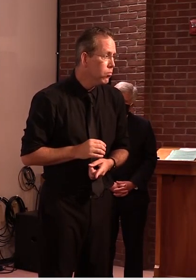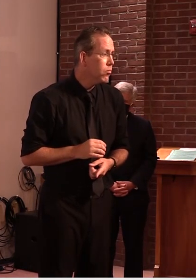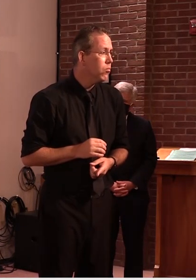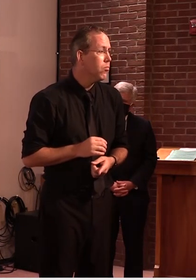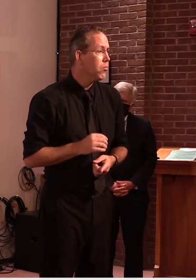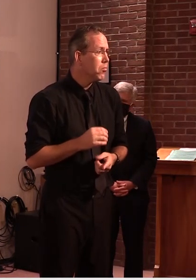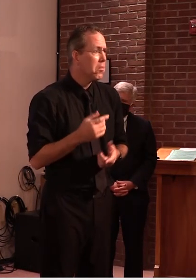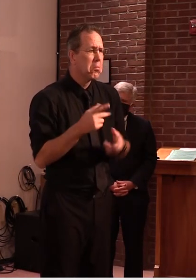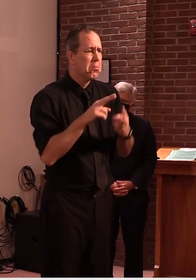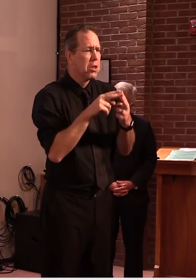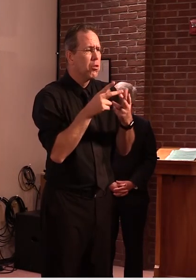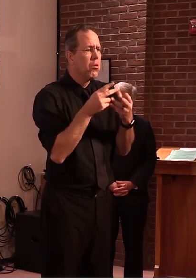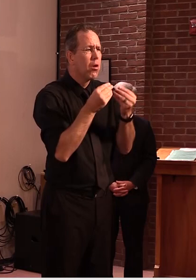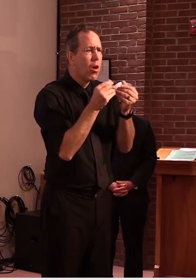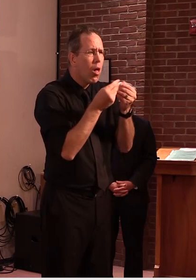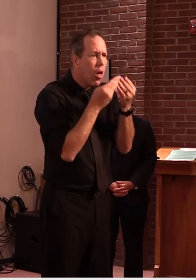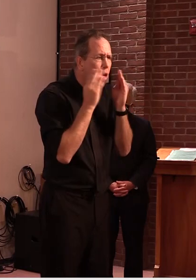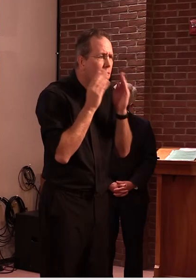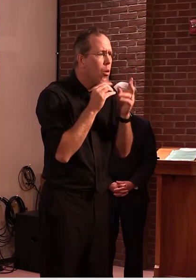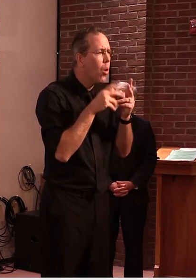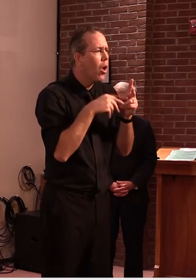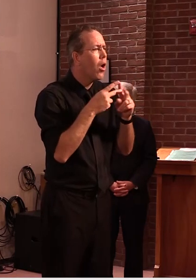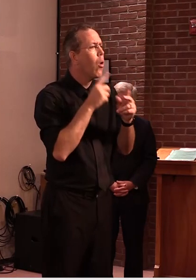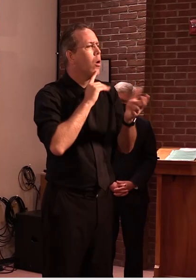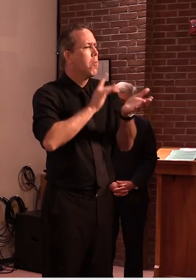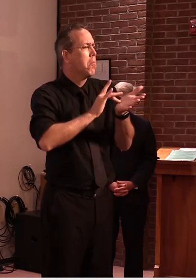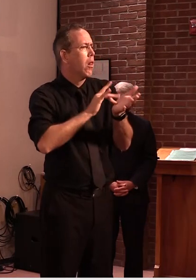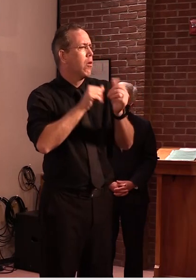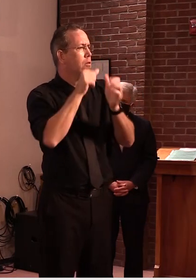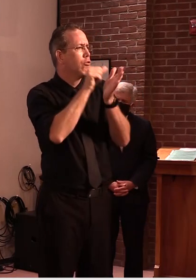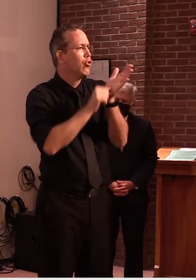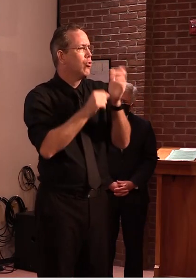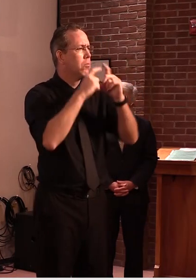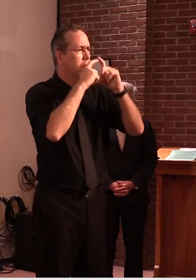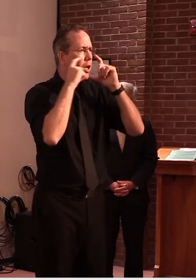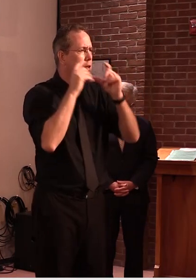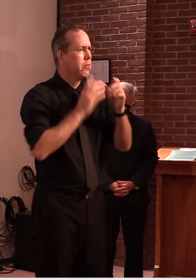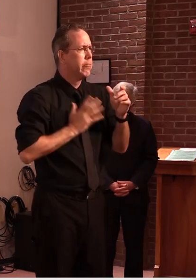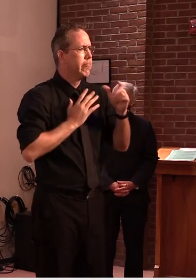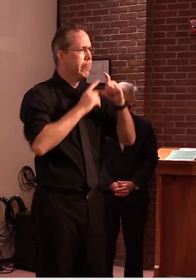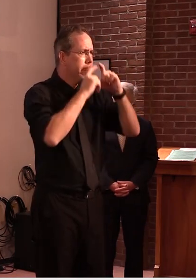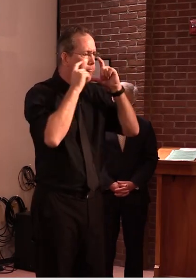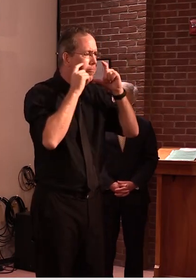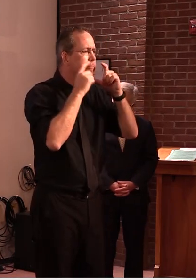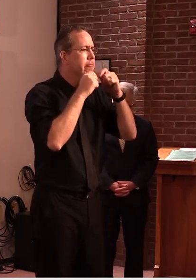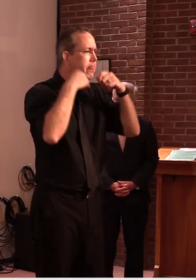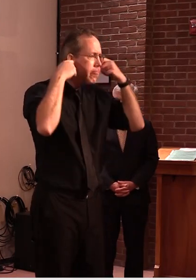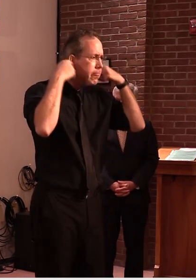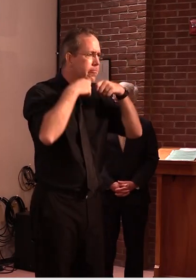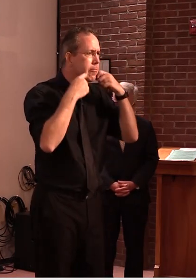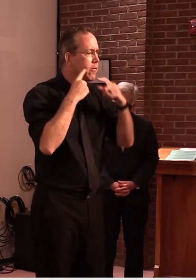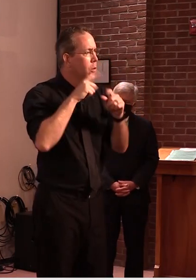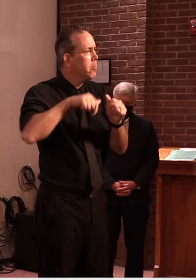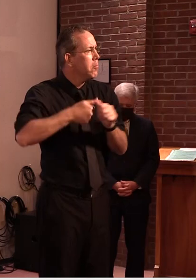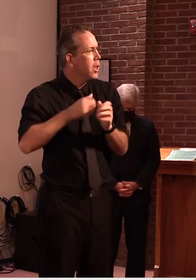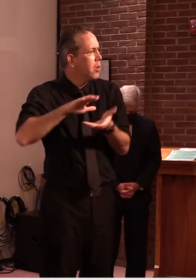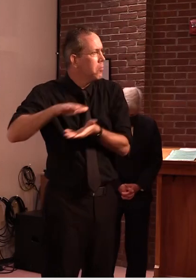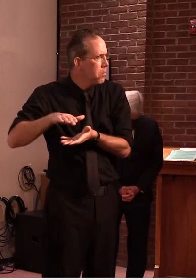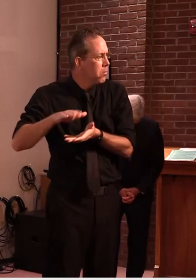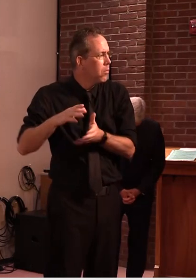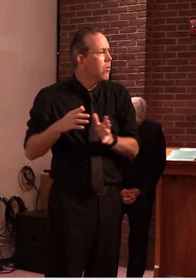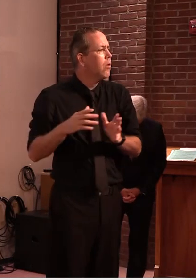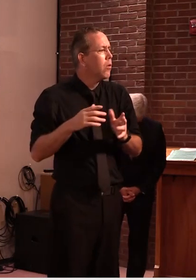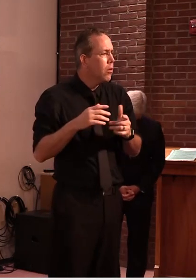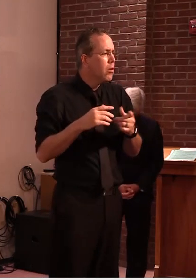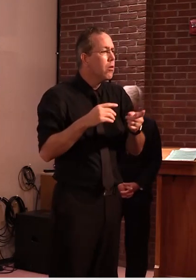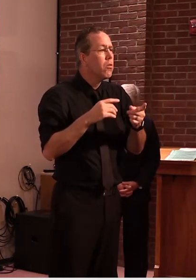primary use case uh for most vermonters is going to be to wear a mask if you're in close proximity uh to to